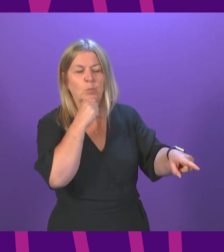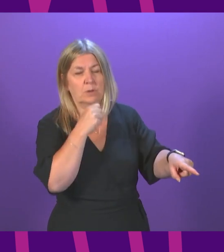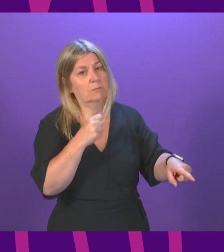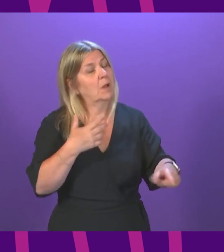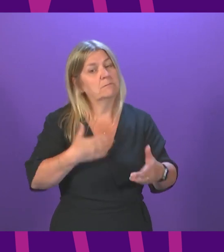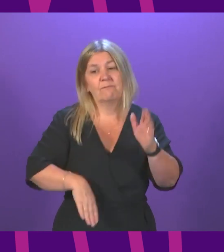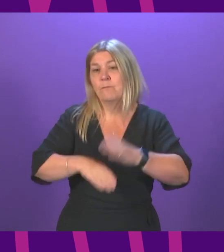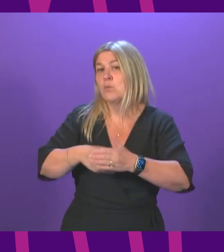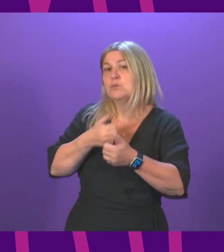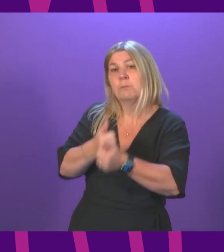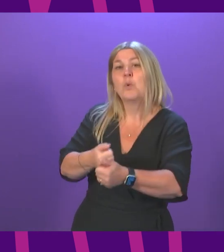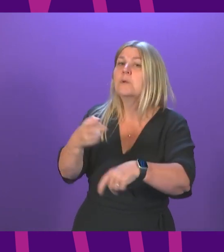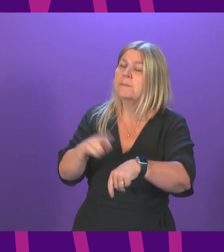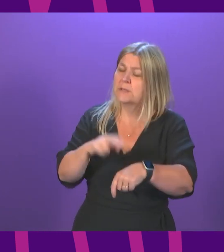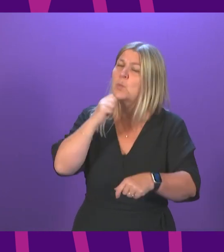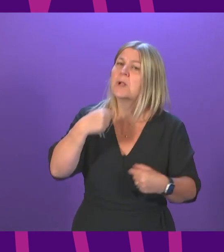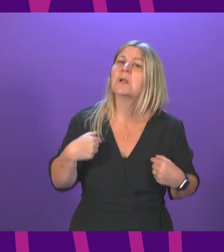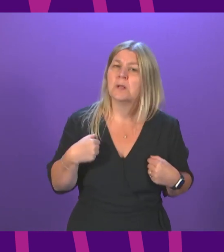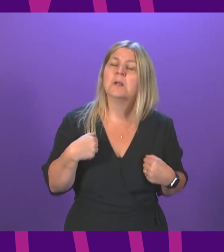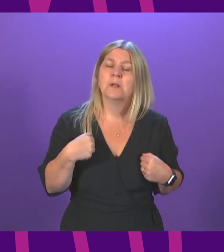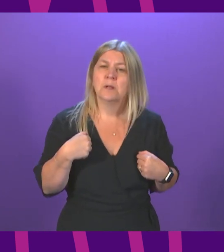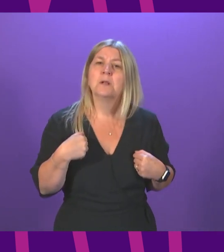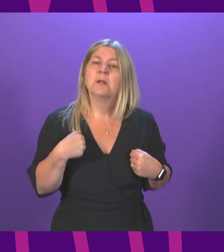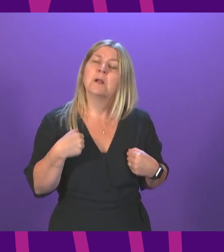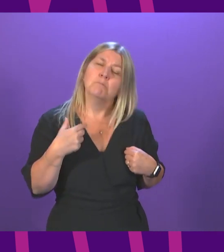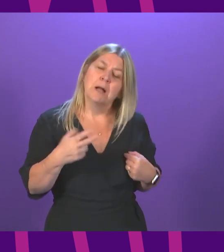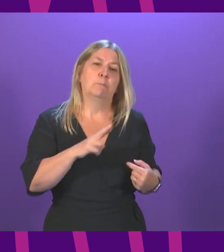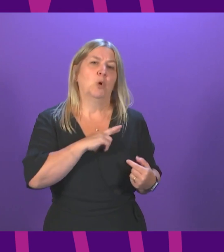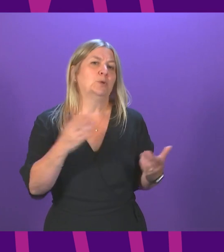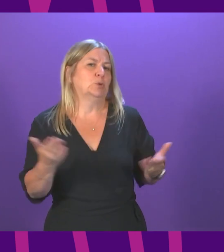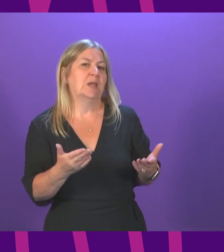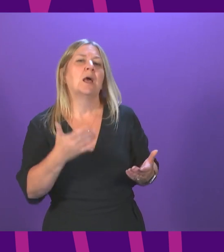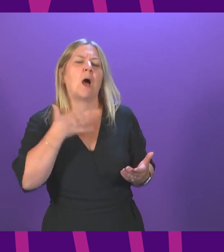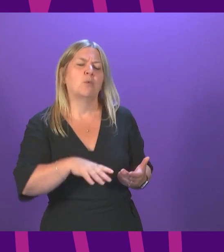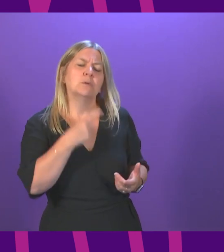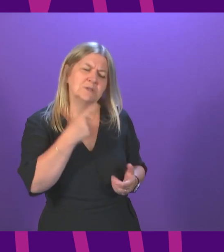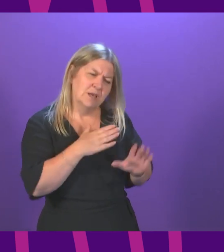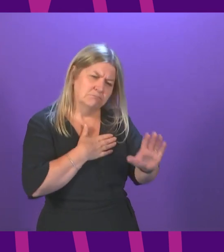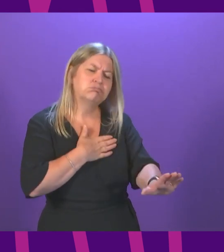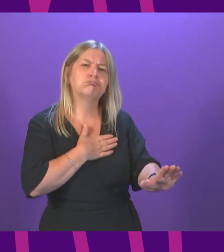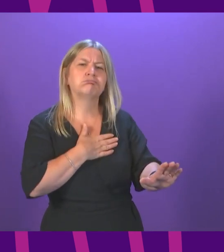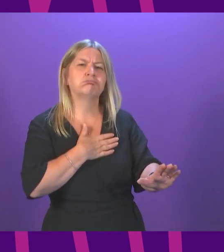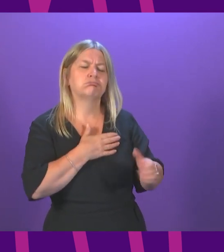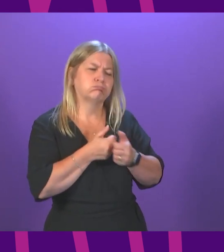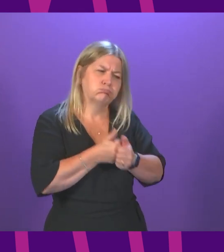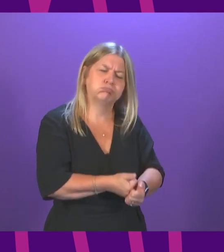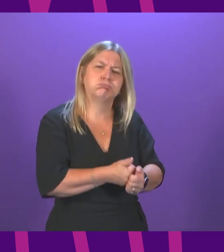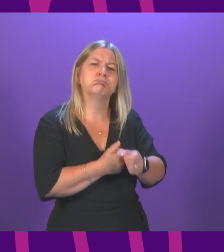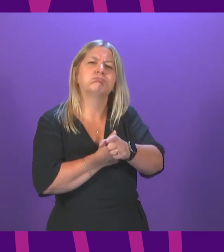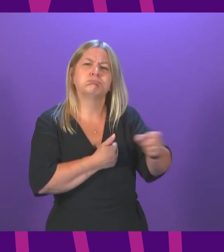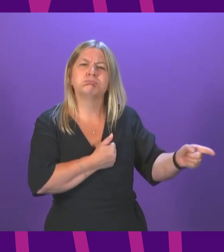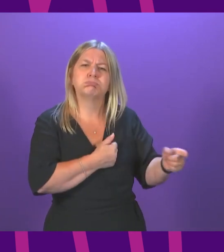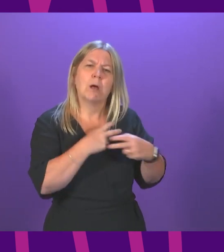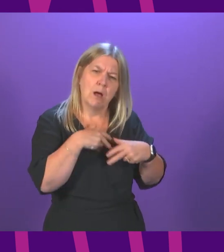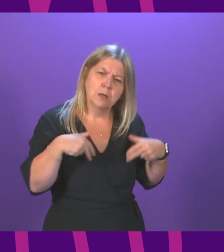and the actions they will be taking to do that. But for the purposes of today, I want to reiterate that message of solidarity to Councillor